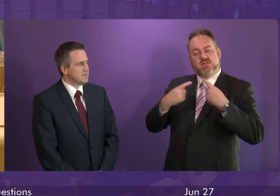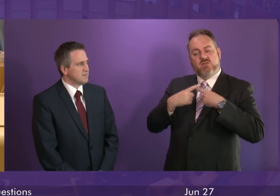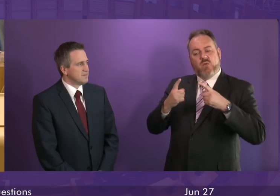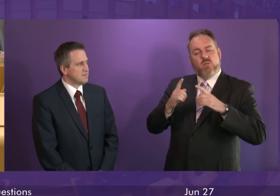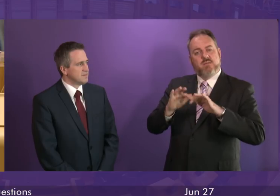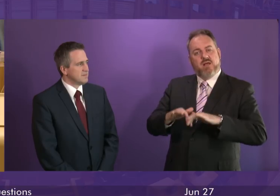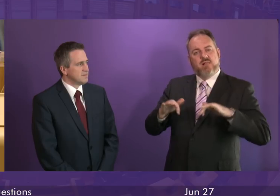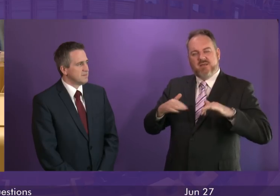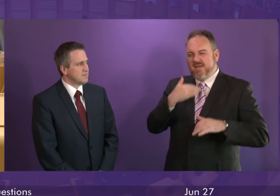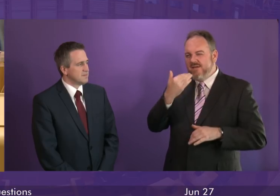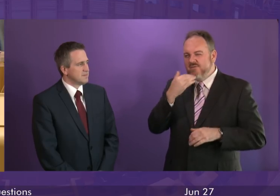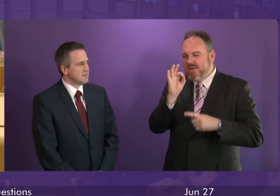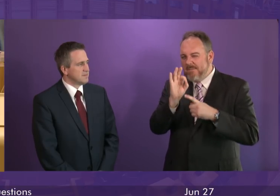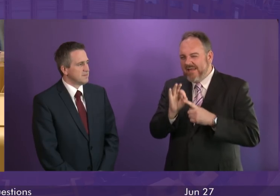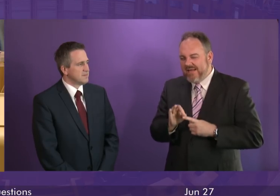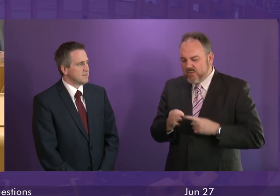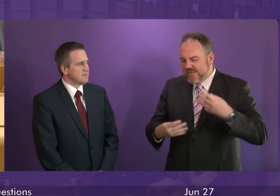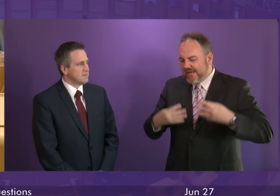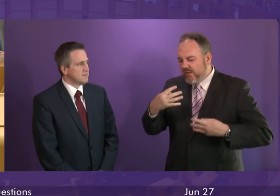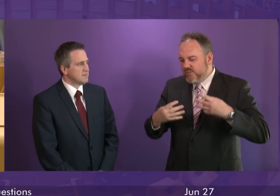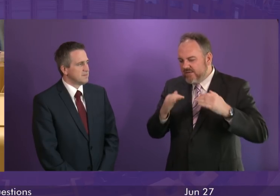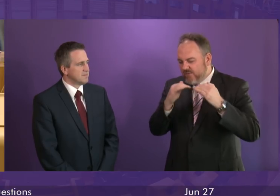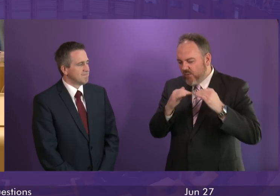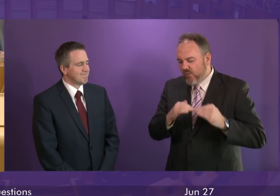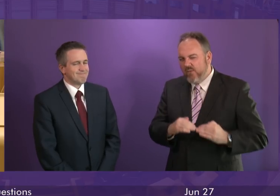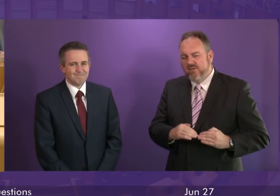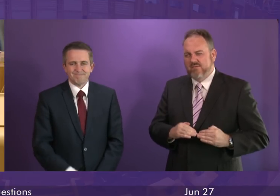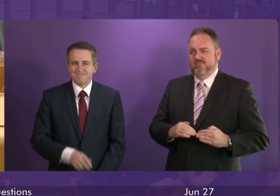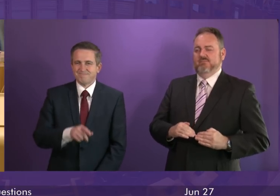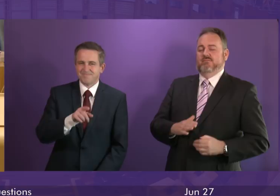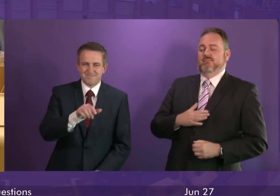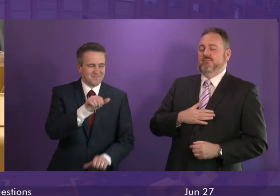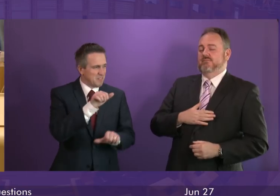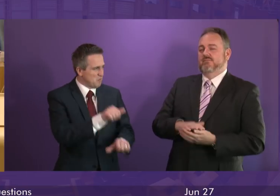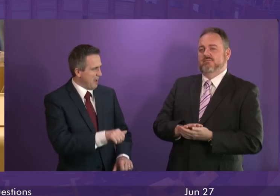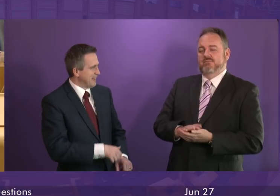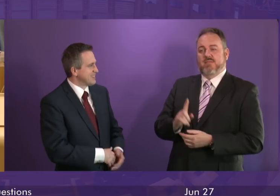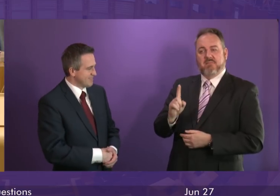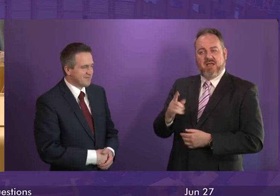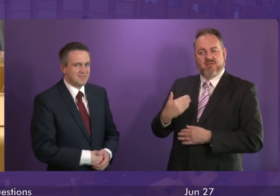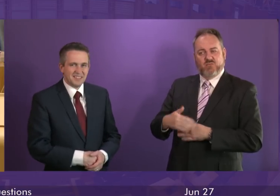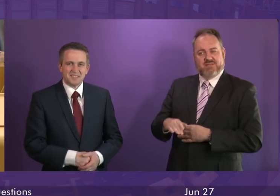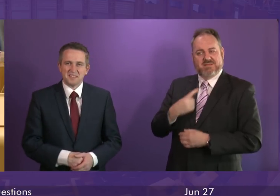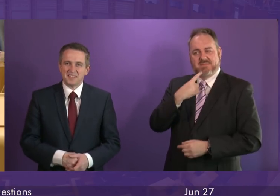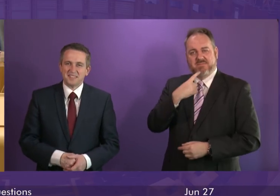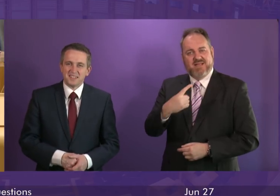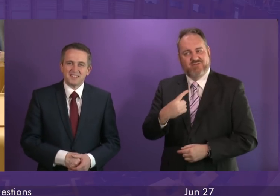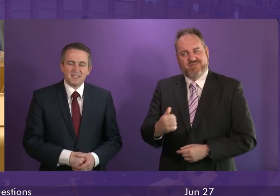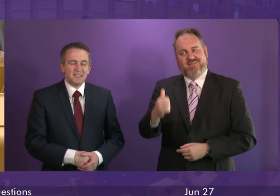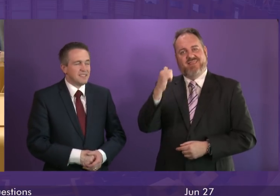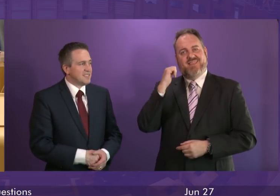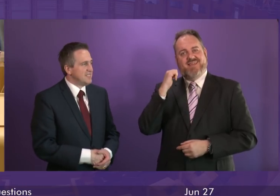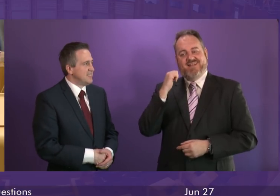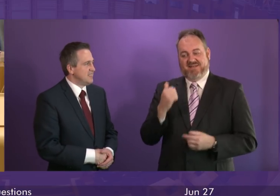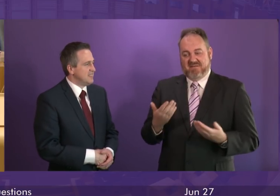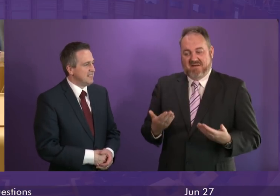every penny in the Scottish budget was accounted for. What she didn't tell us, what she didn't